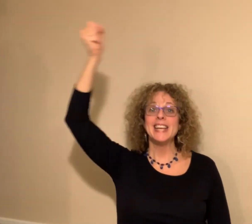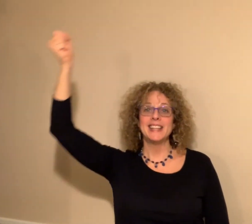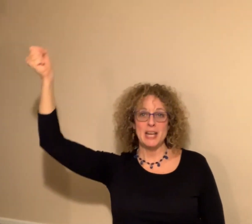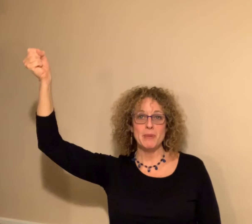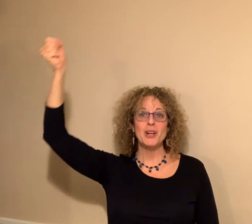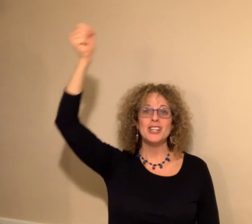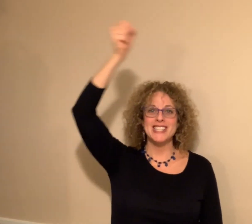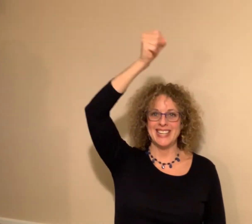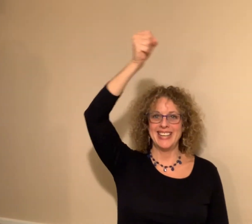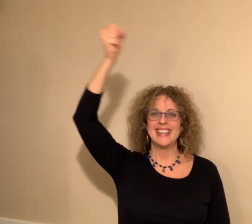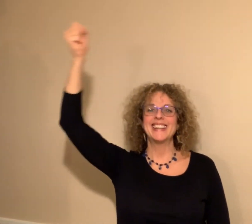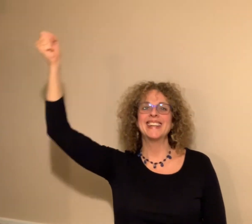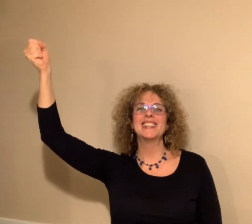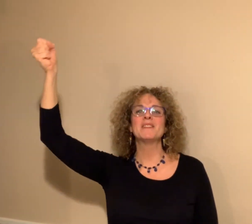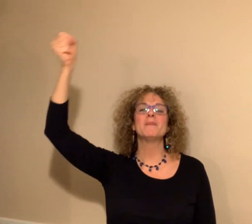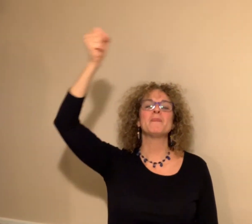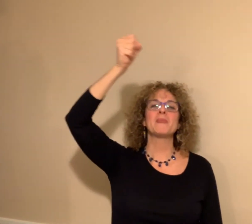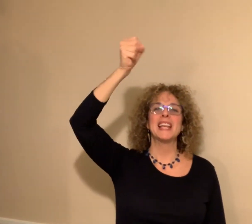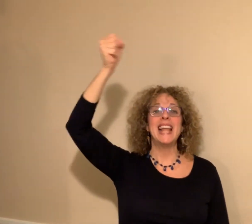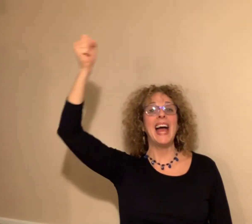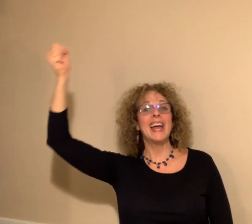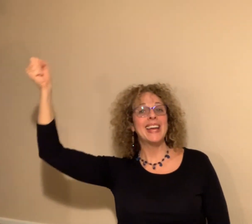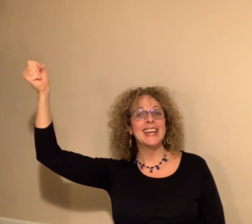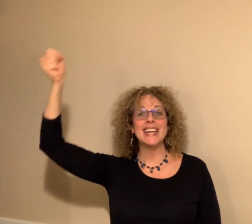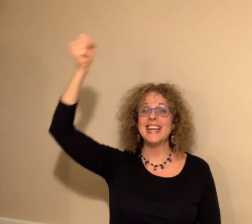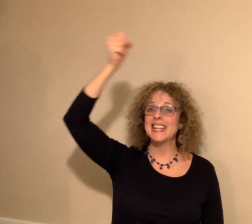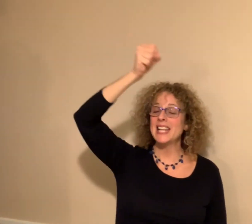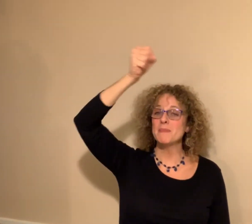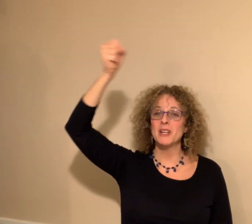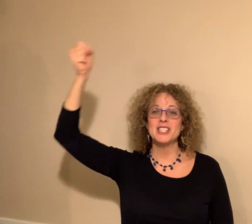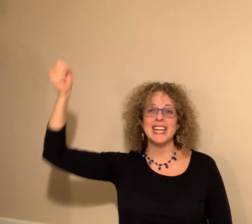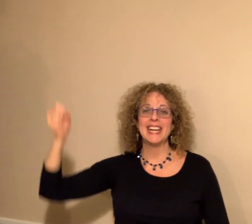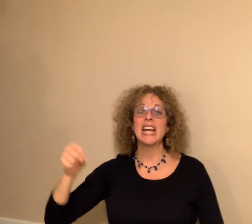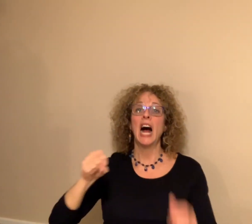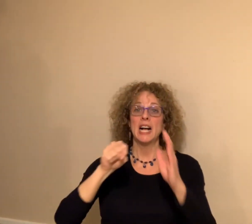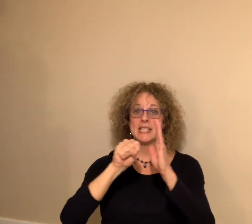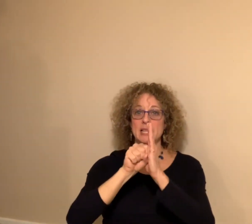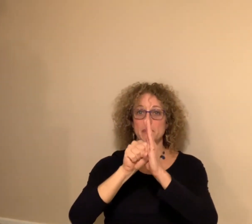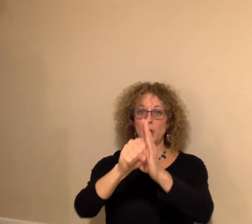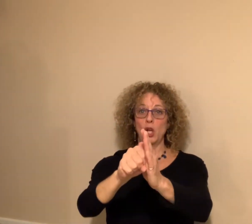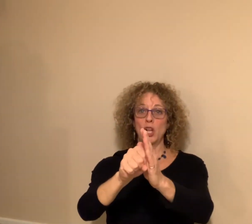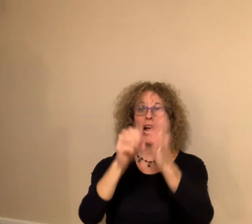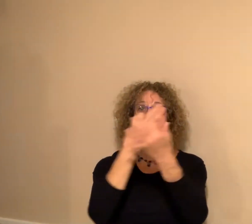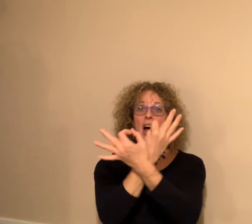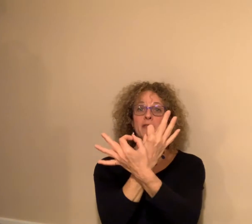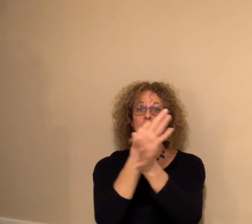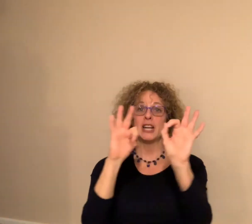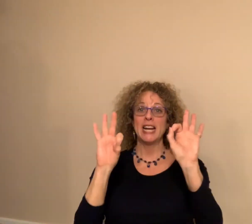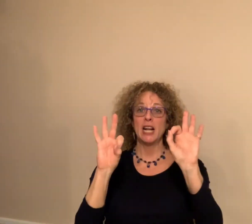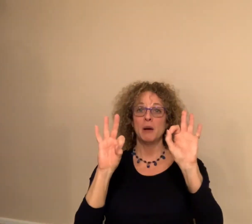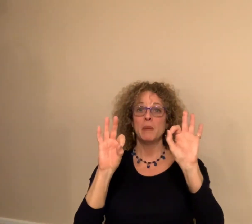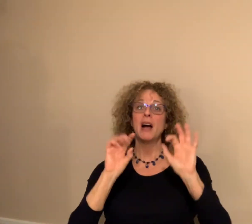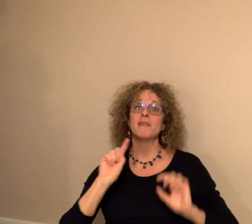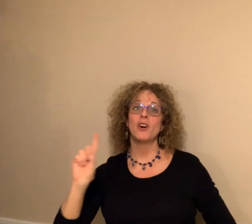Liberty, Lady Liberty, a symbol of freedom for